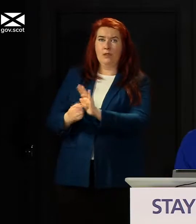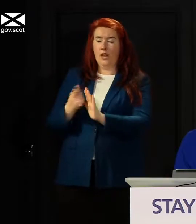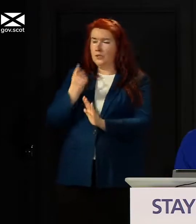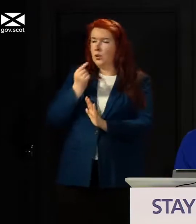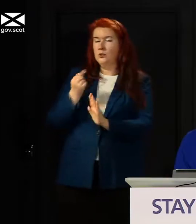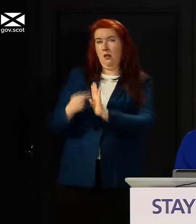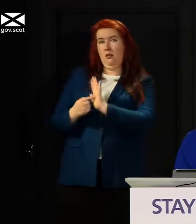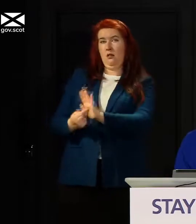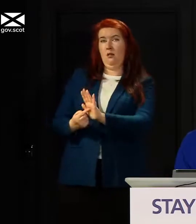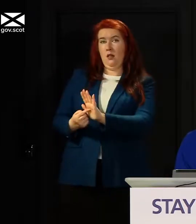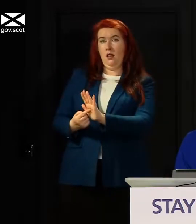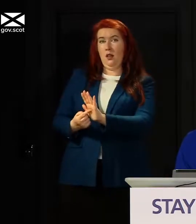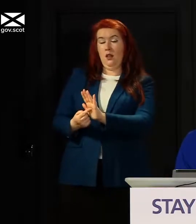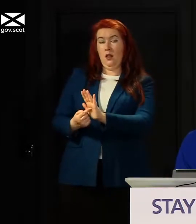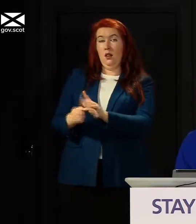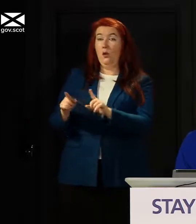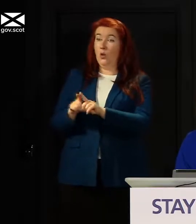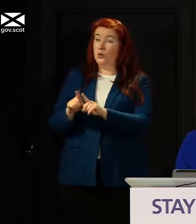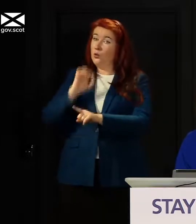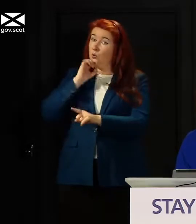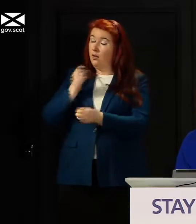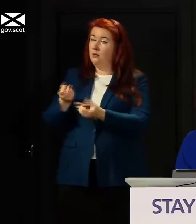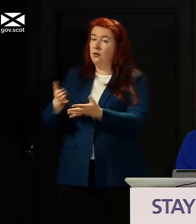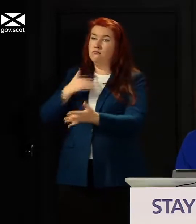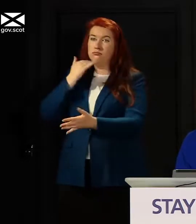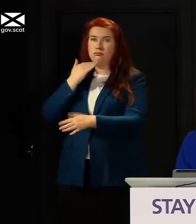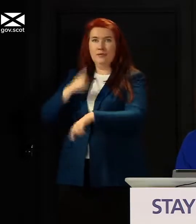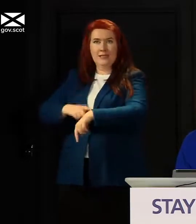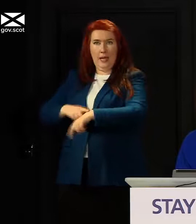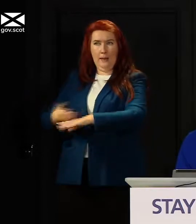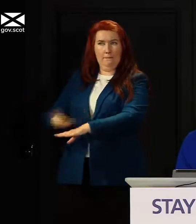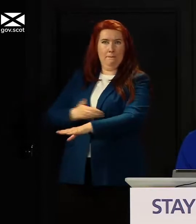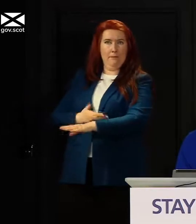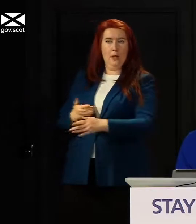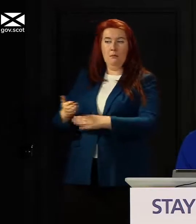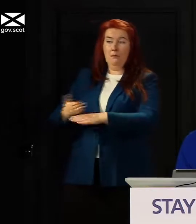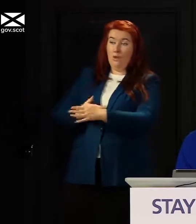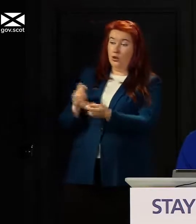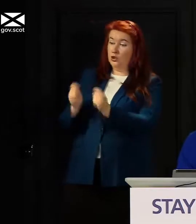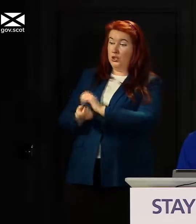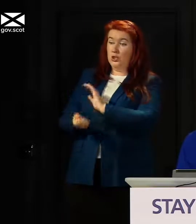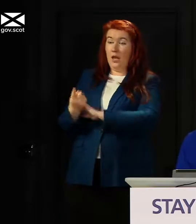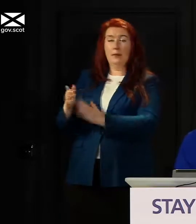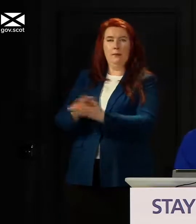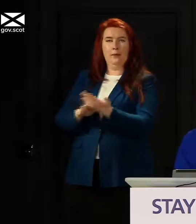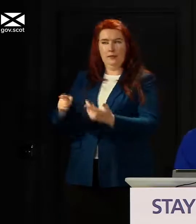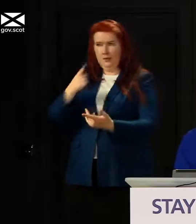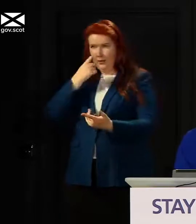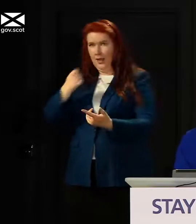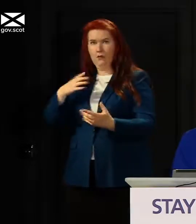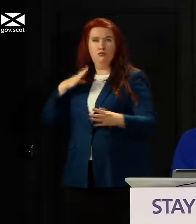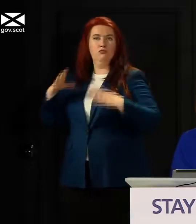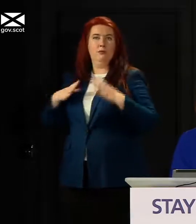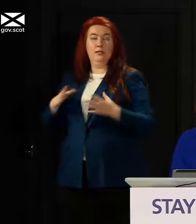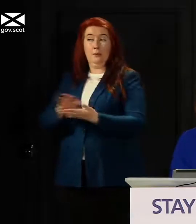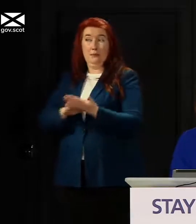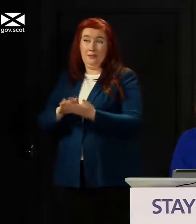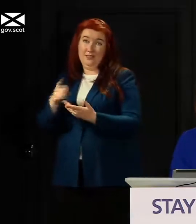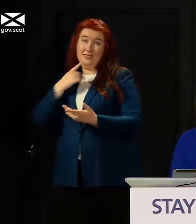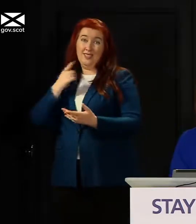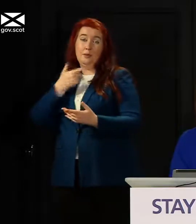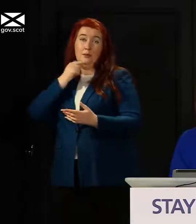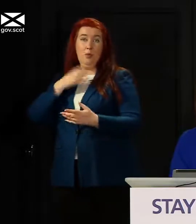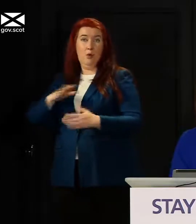and that we will do that in time before any changes are made so that as Jason said, people can